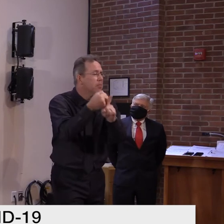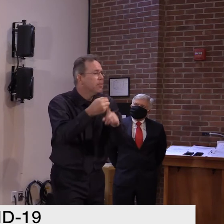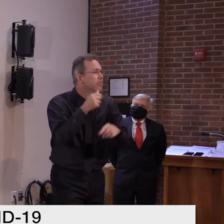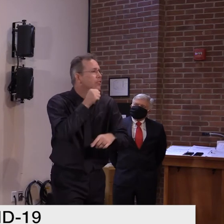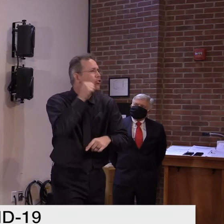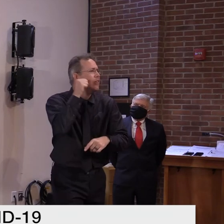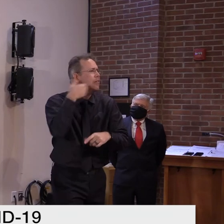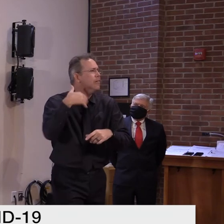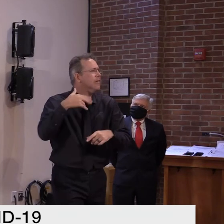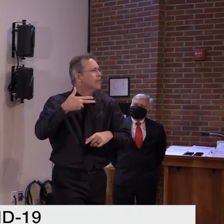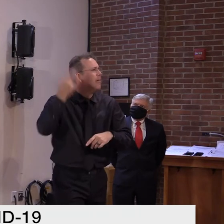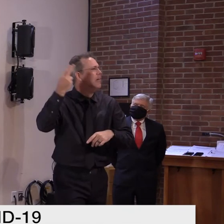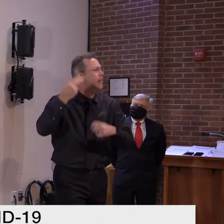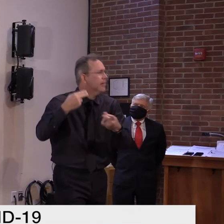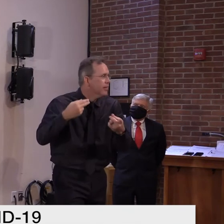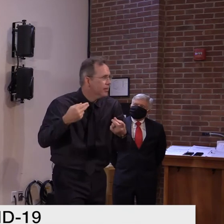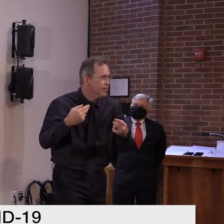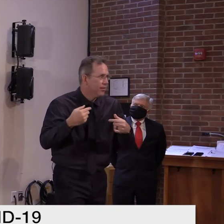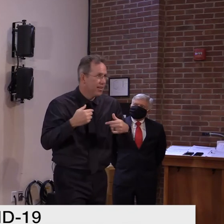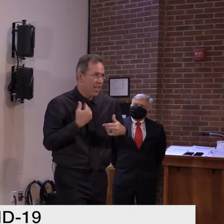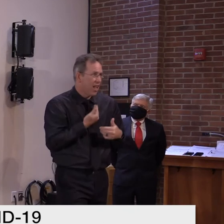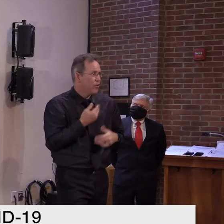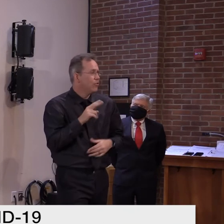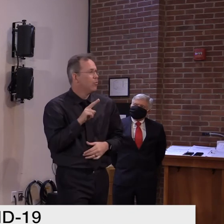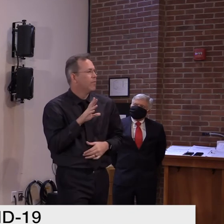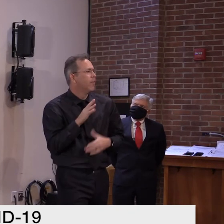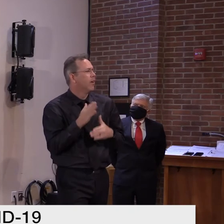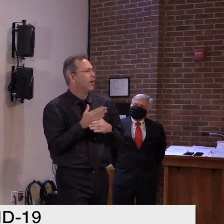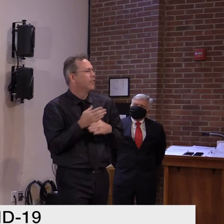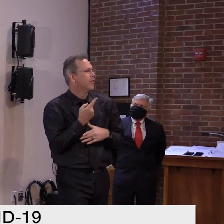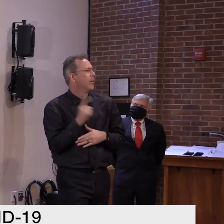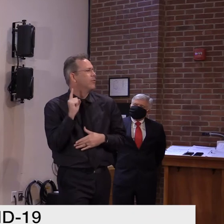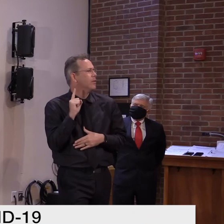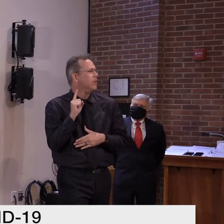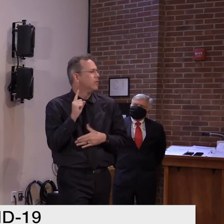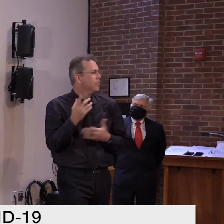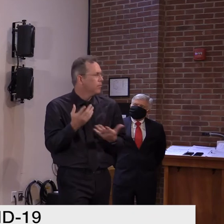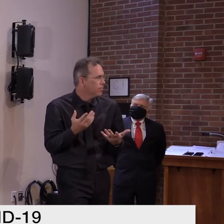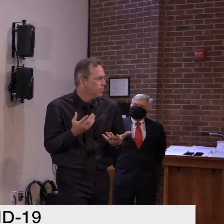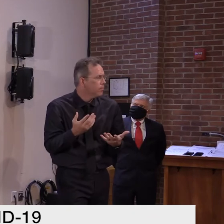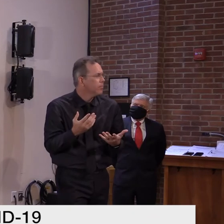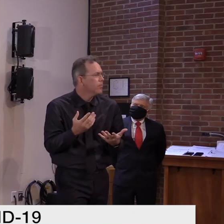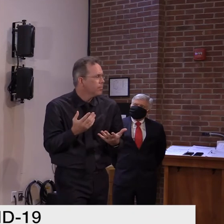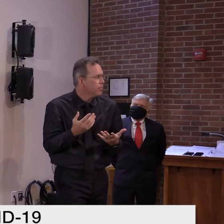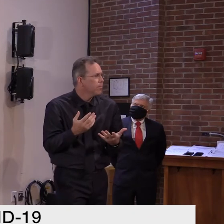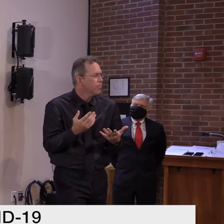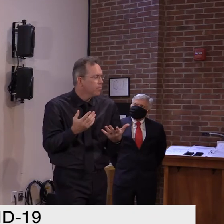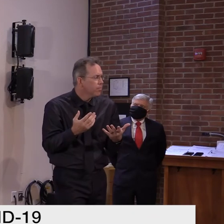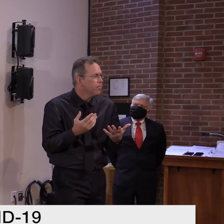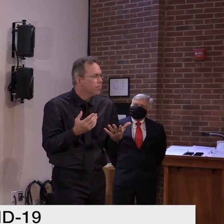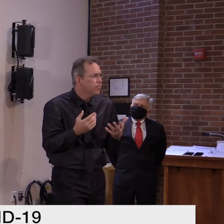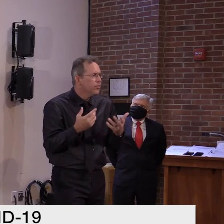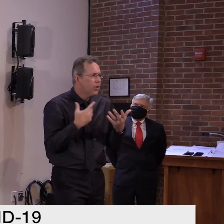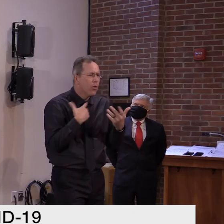and we had averaging 25 cases last week. So we, we tried to do what we could in terms of, uh,